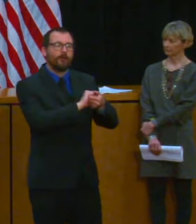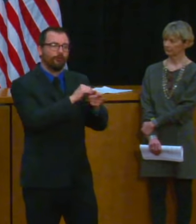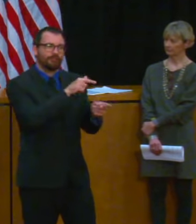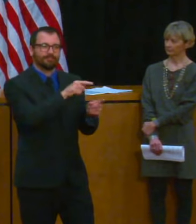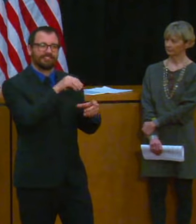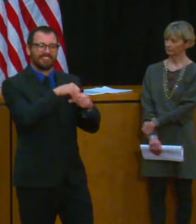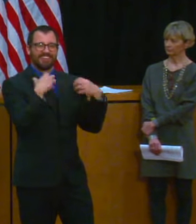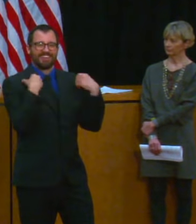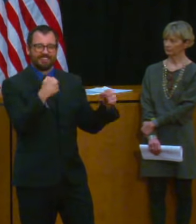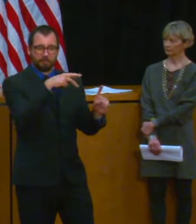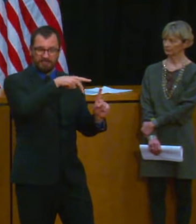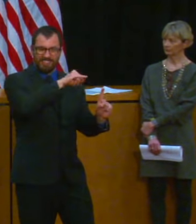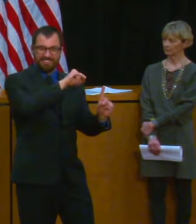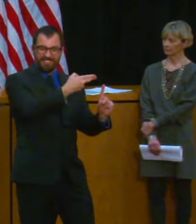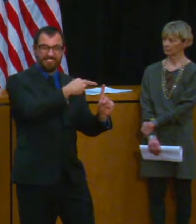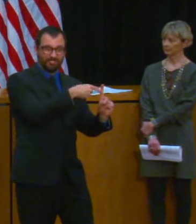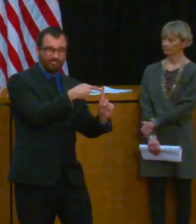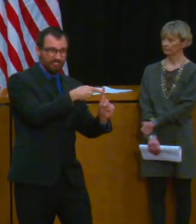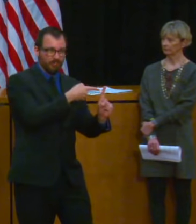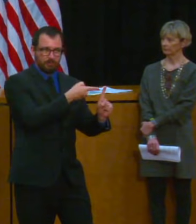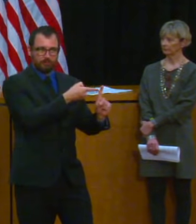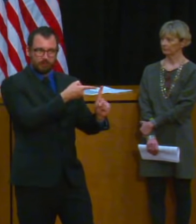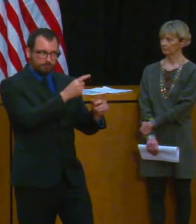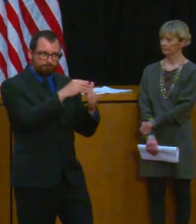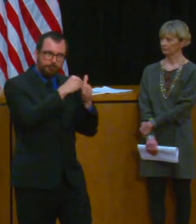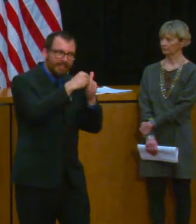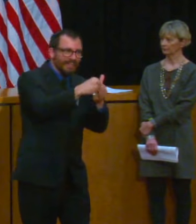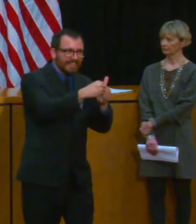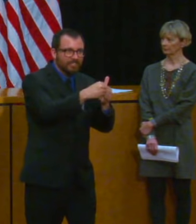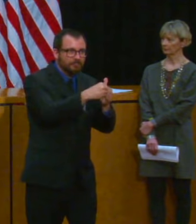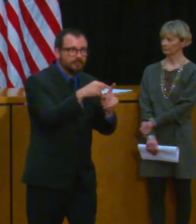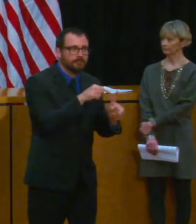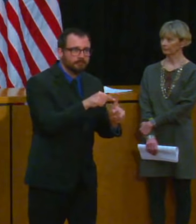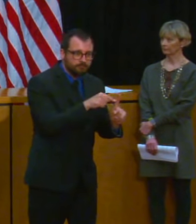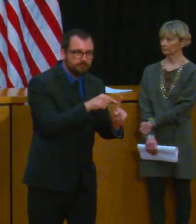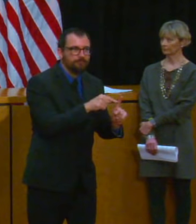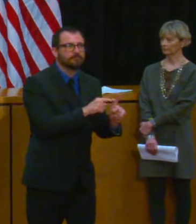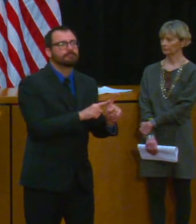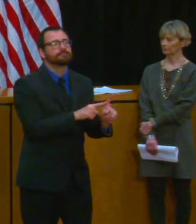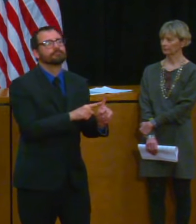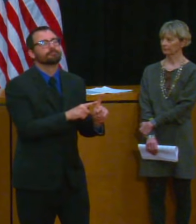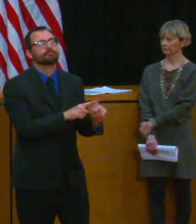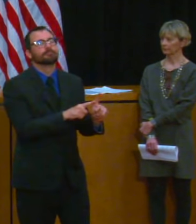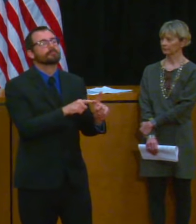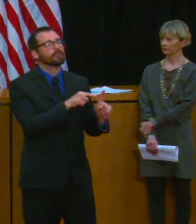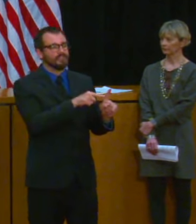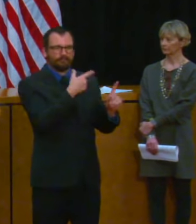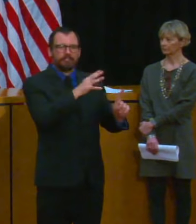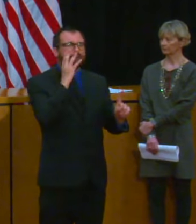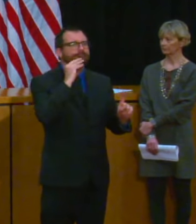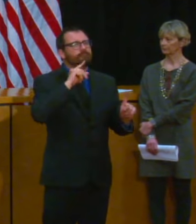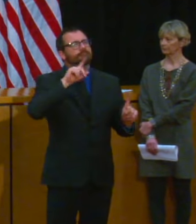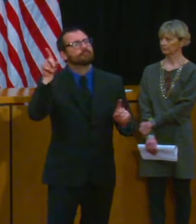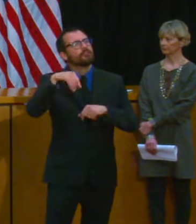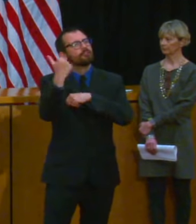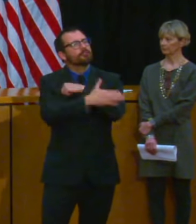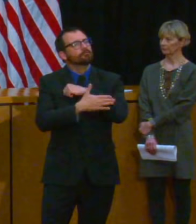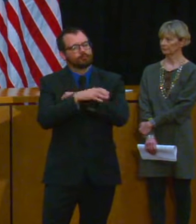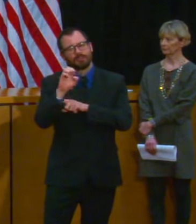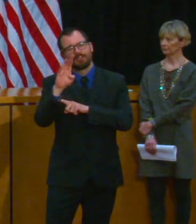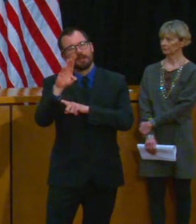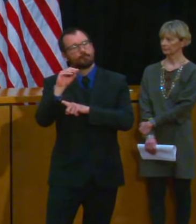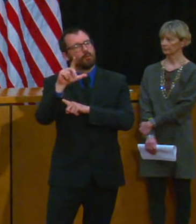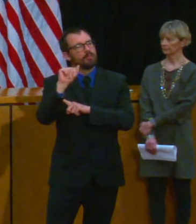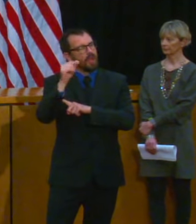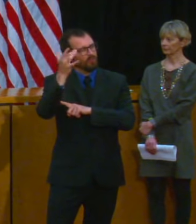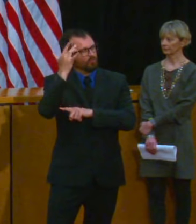in many developing countries and has battled Ebola and Zika and many other contagions in many